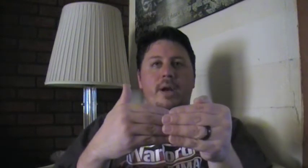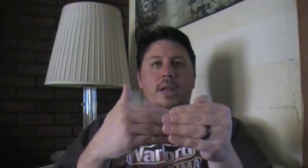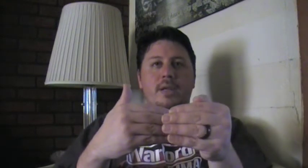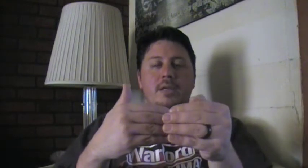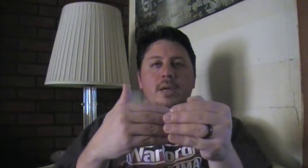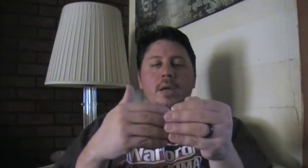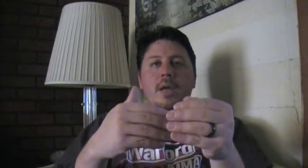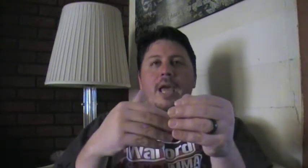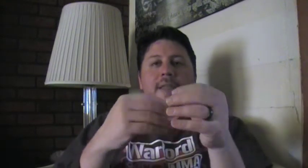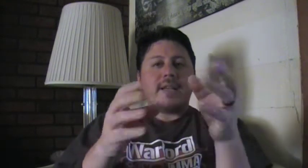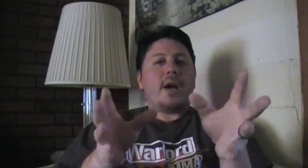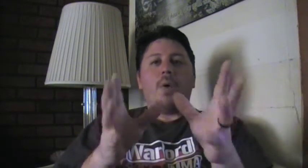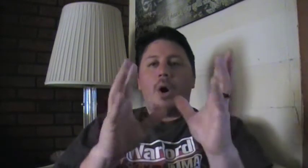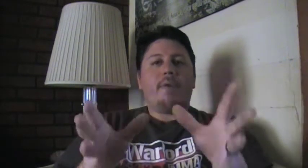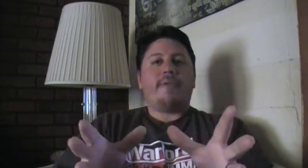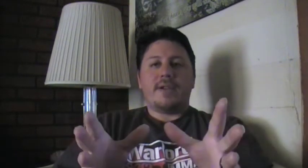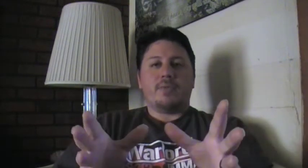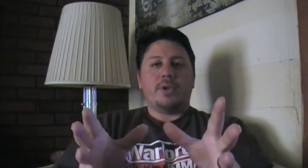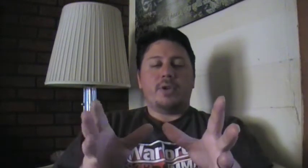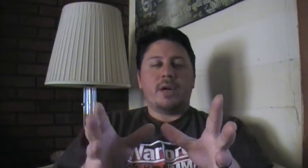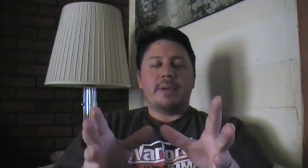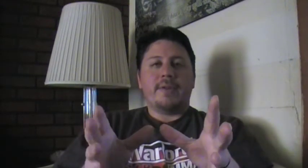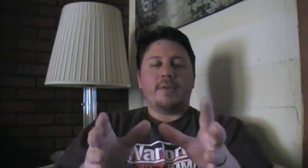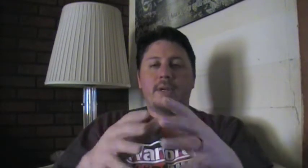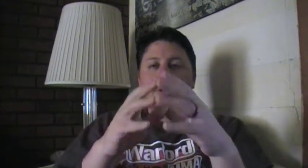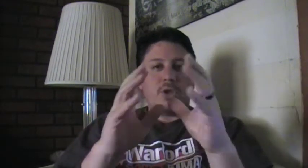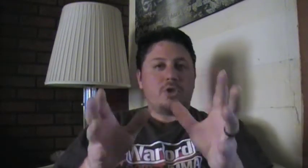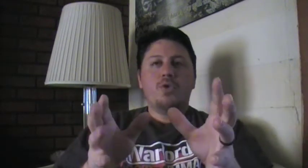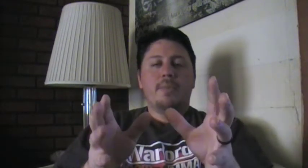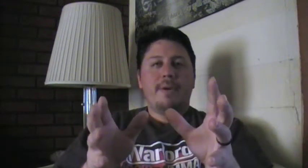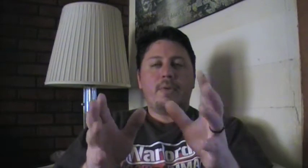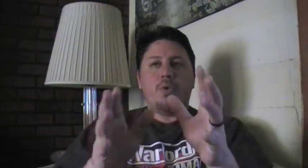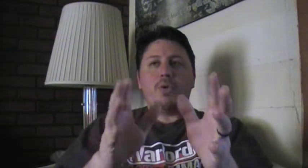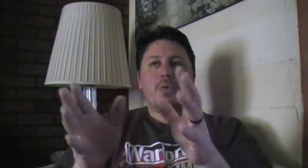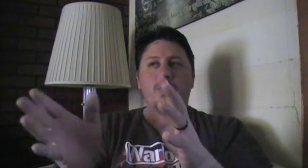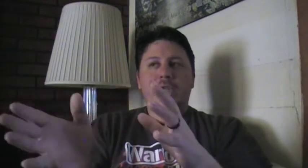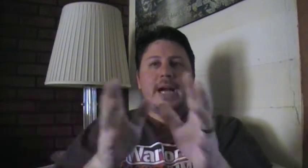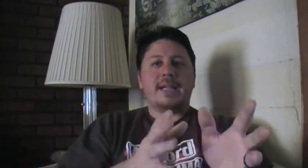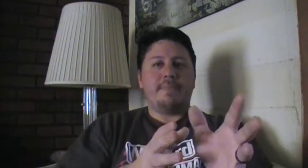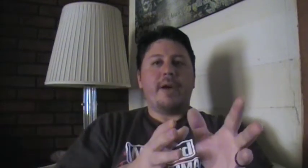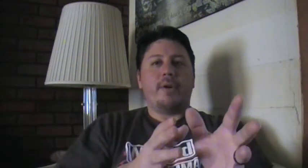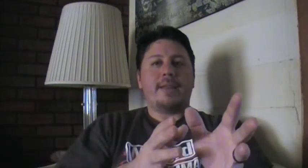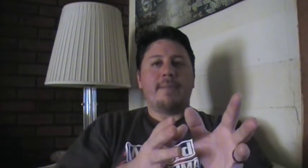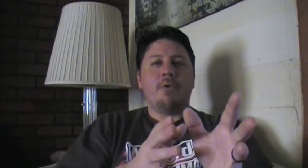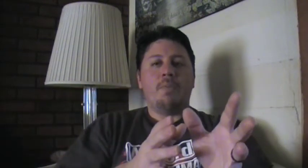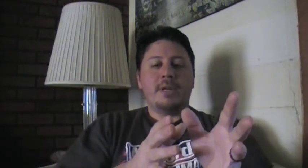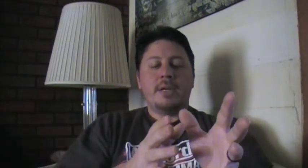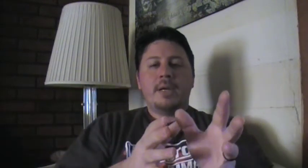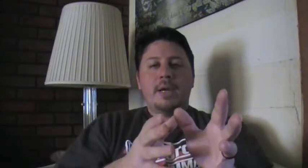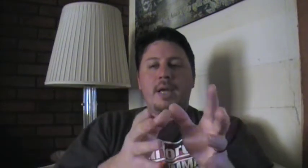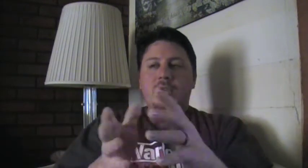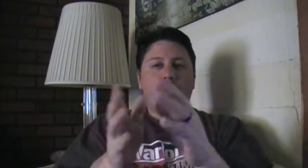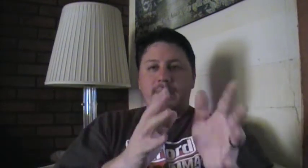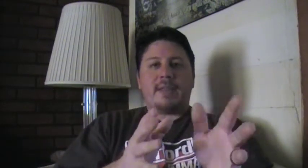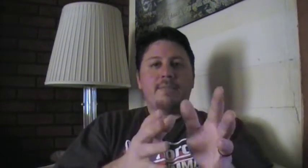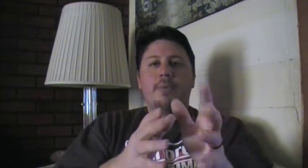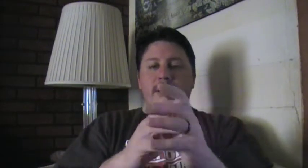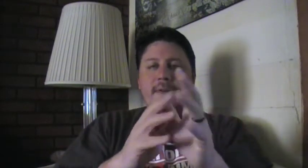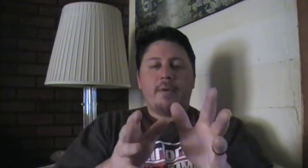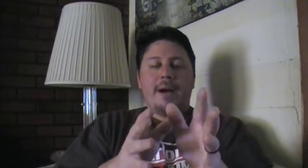on this. And that's how all fights really come down to. It's just who the – which guy is better at that moment. It's always about the moment, never about